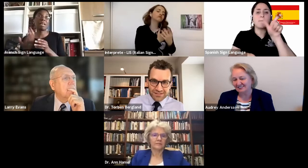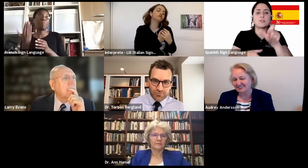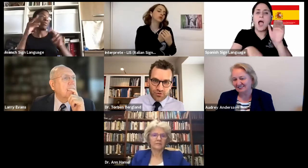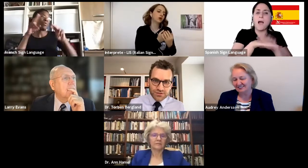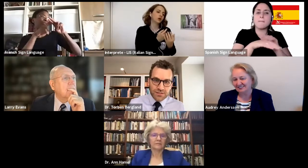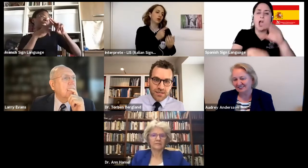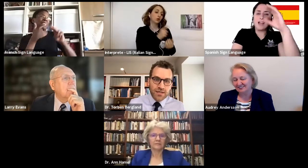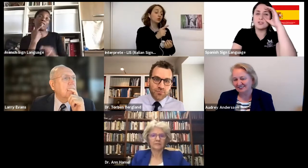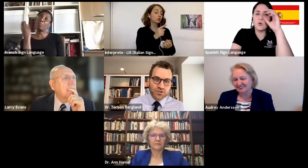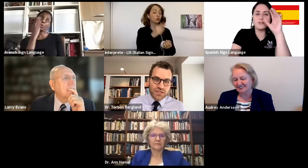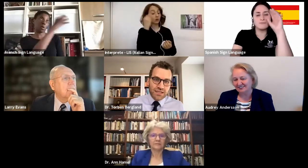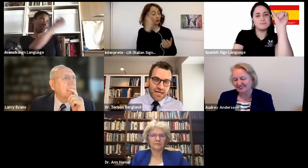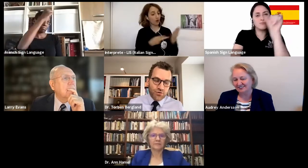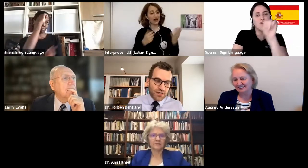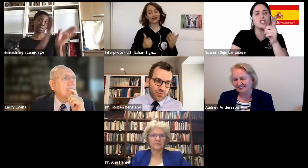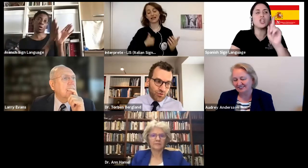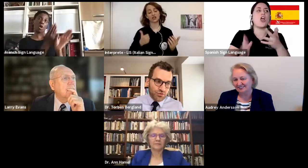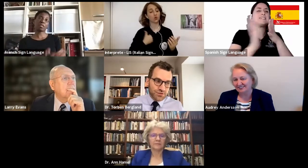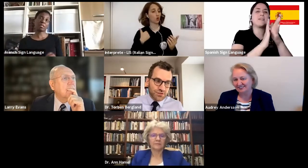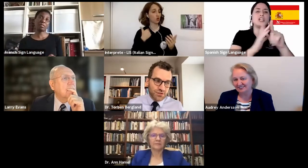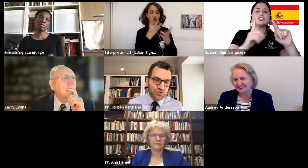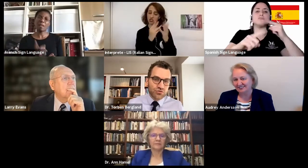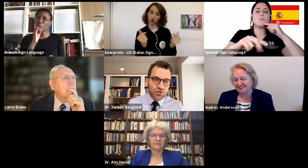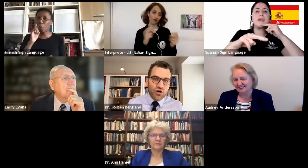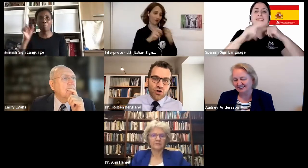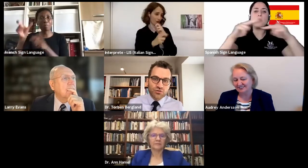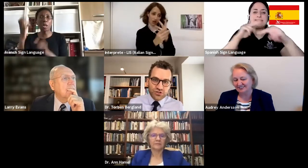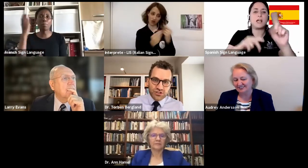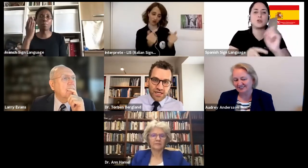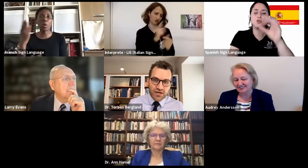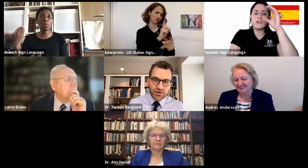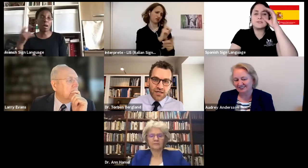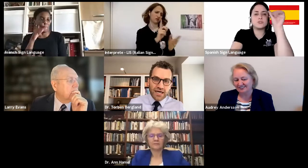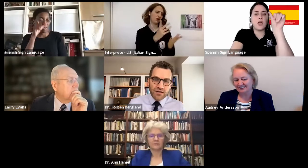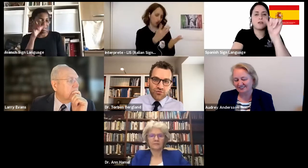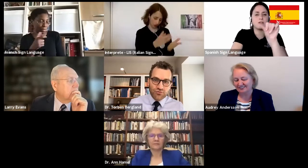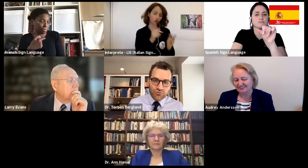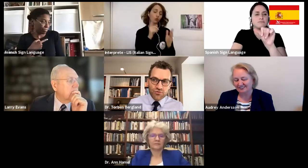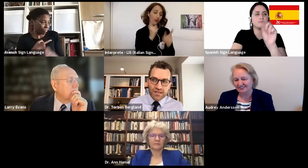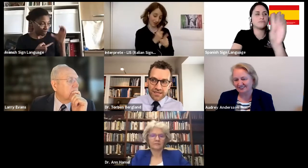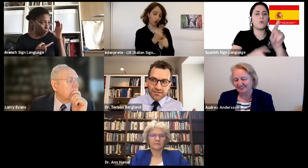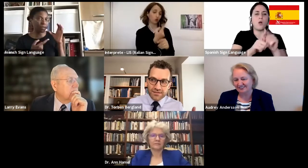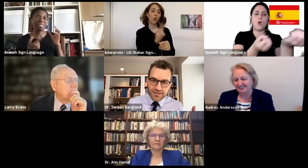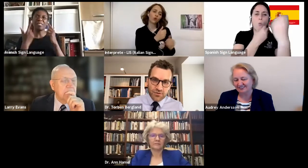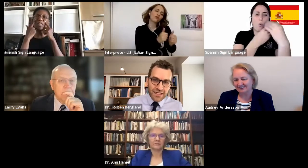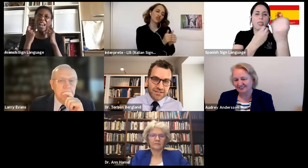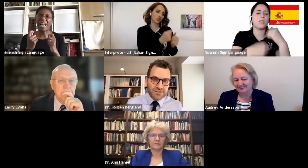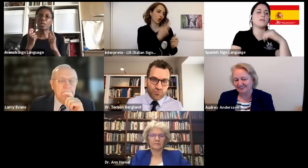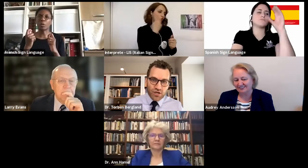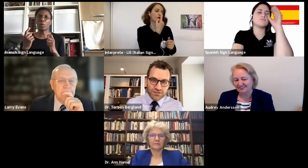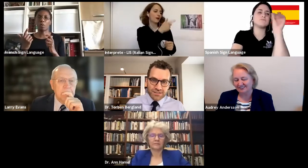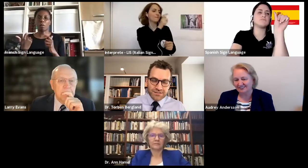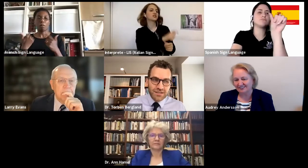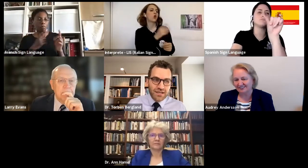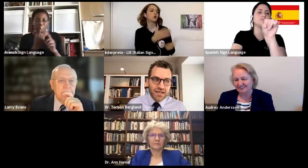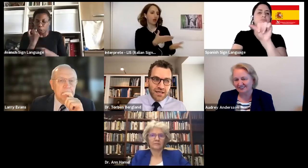or fix the person, but just allowing the person to talk, to share. And through that, there is